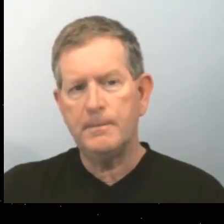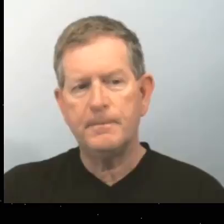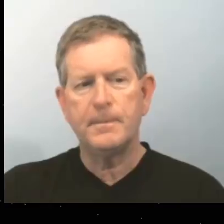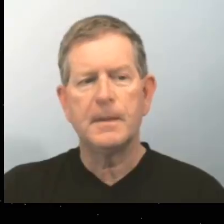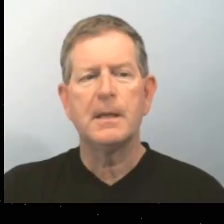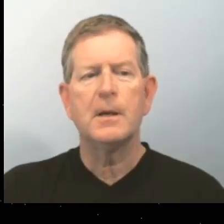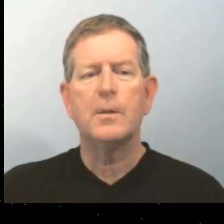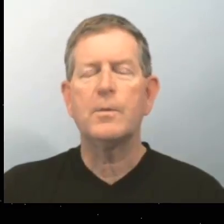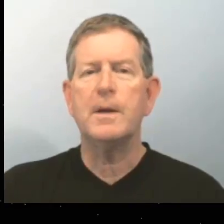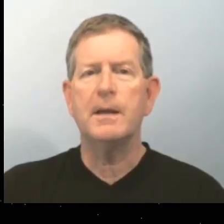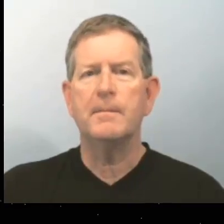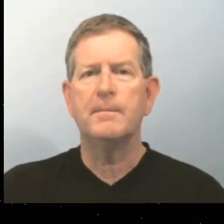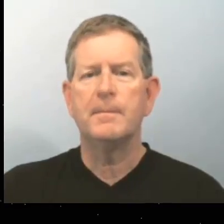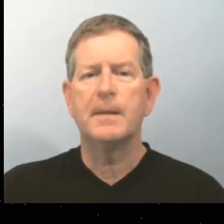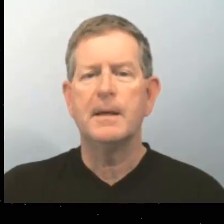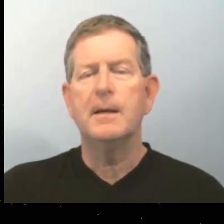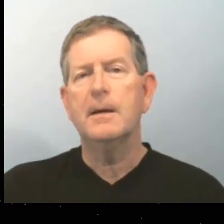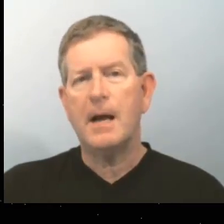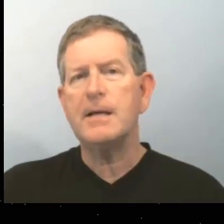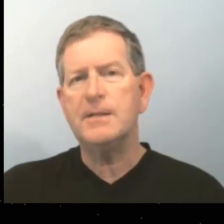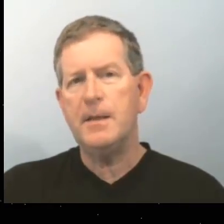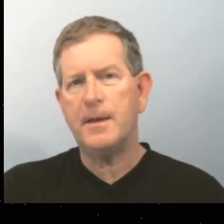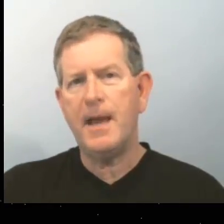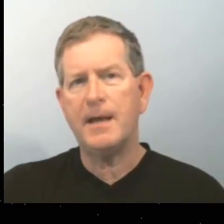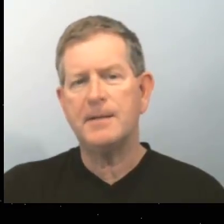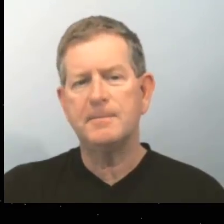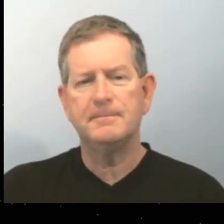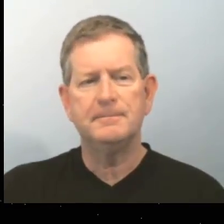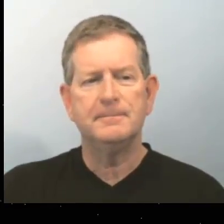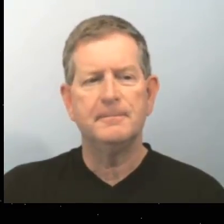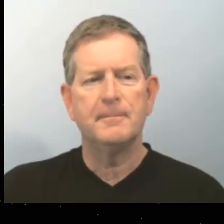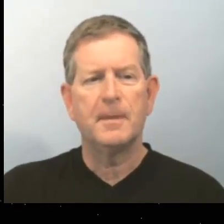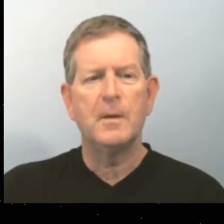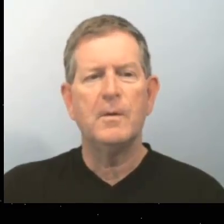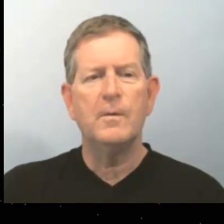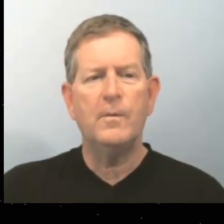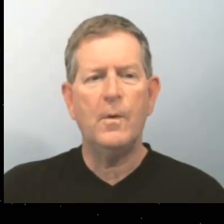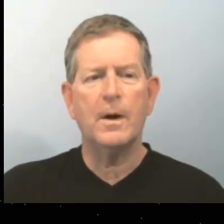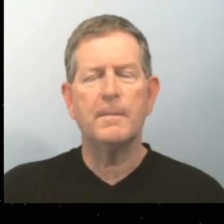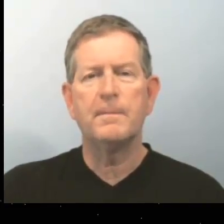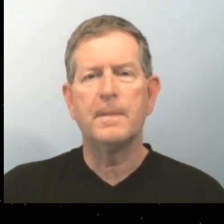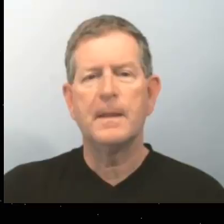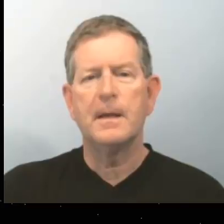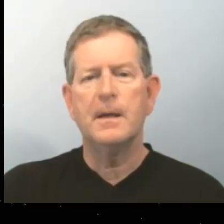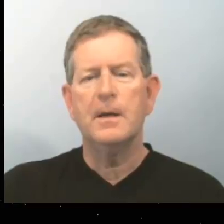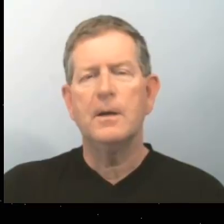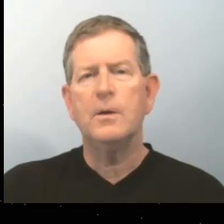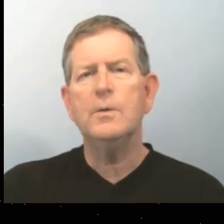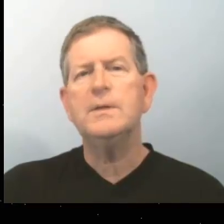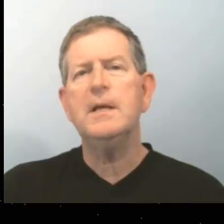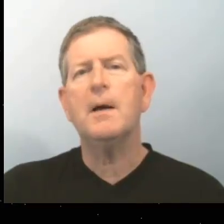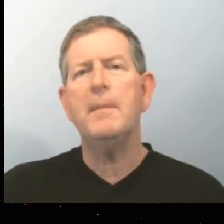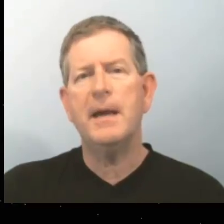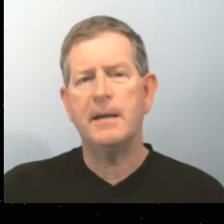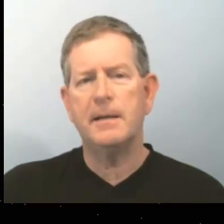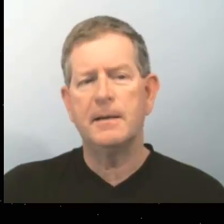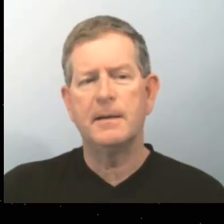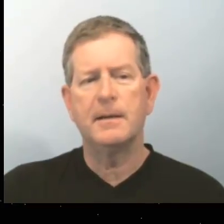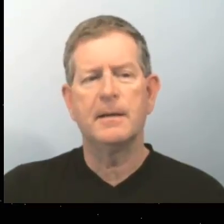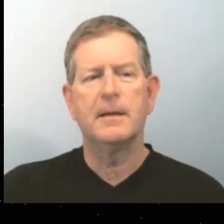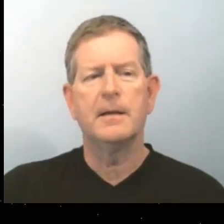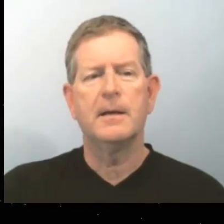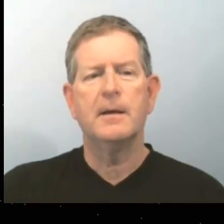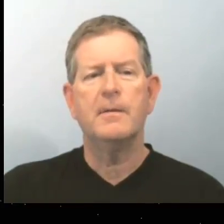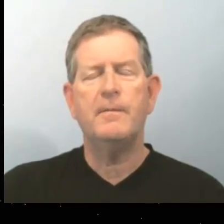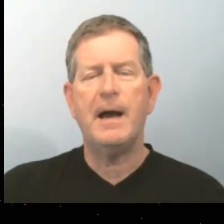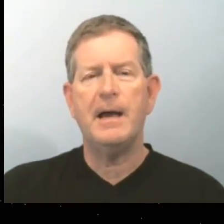don't you? Three. I see the cat. Four. You see a man.